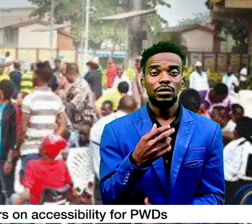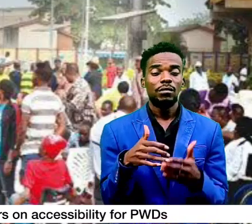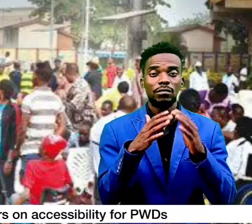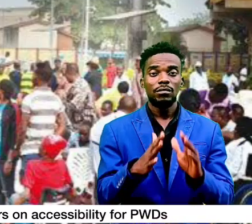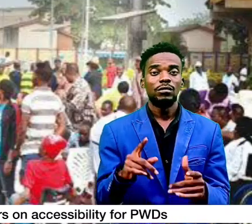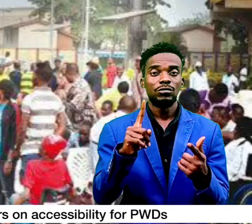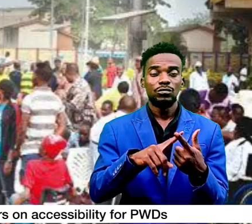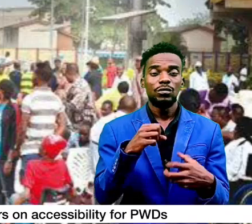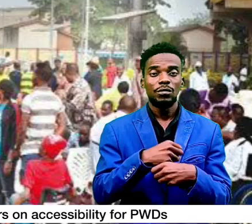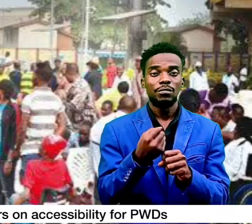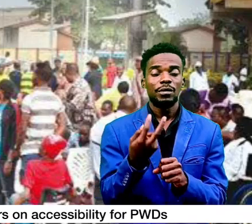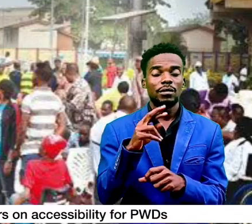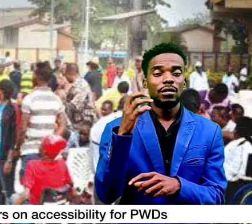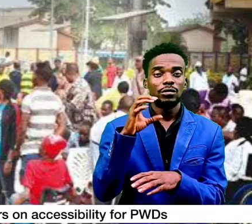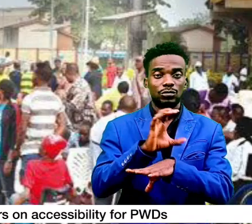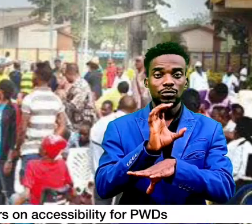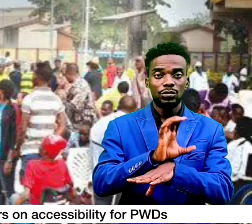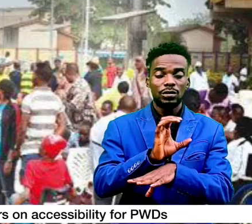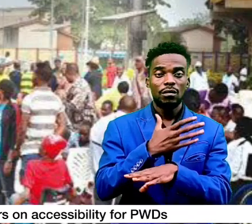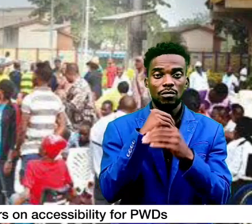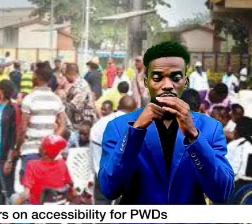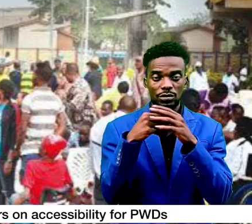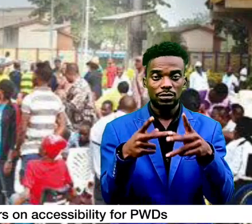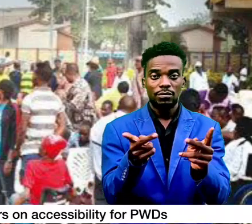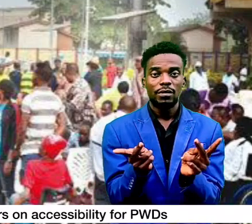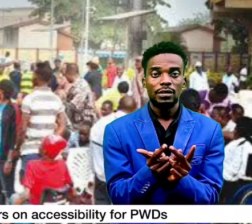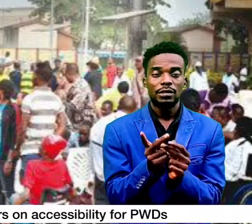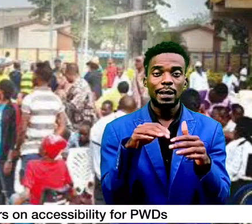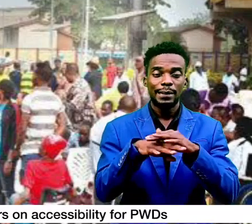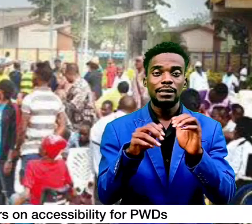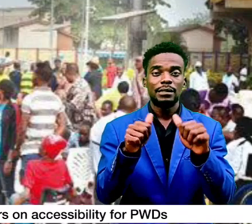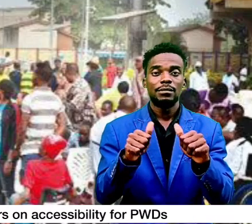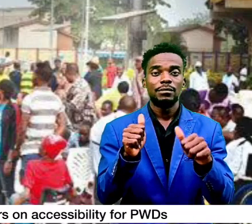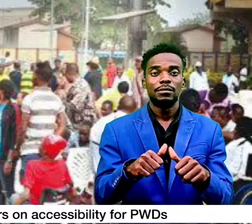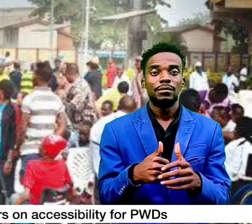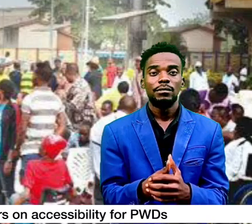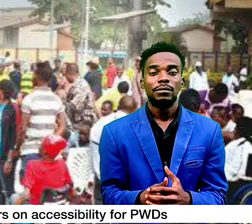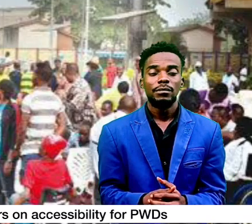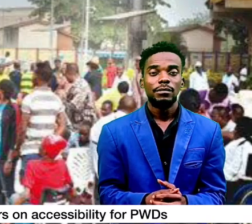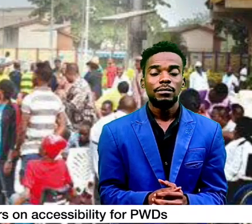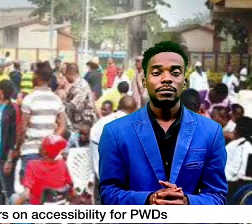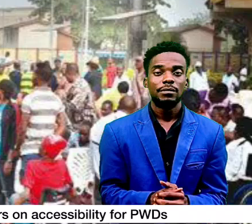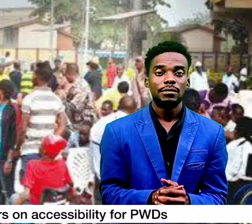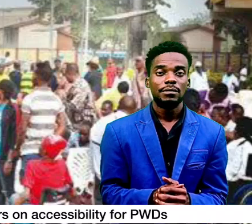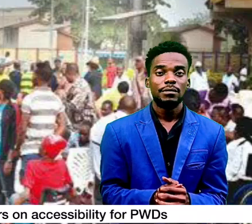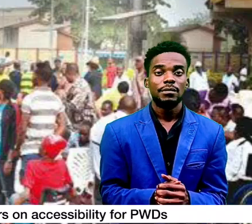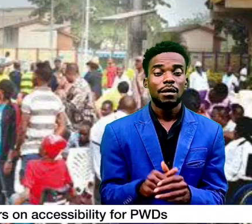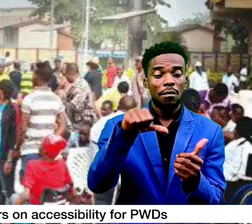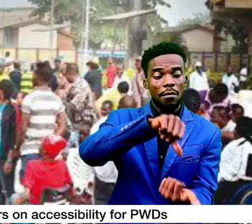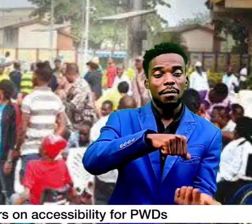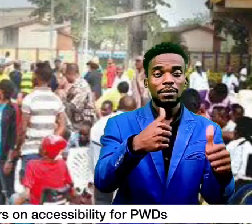leaders to make their churches and worship centers accessibilities baptize